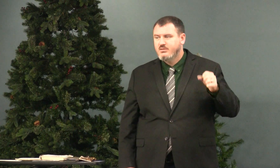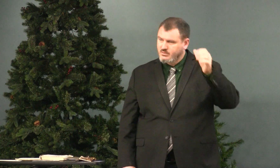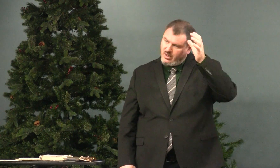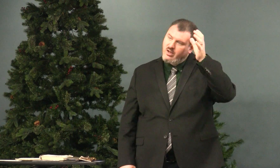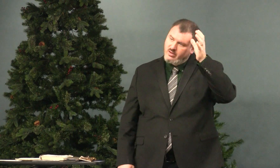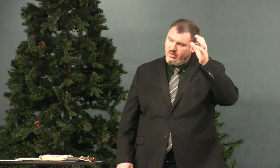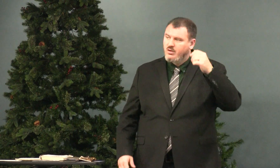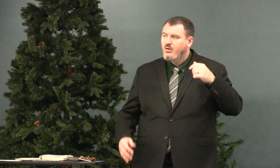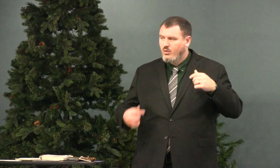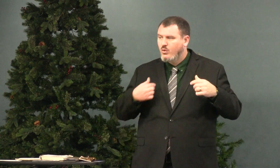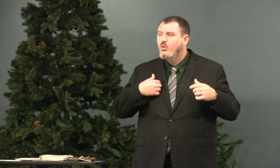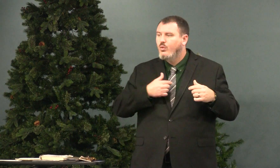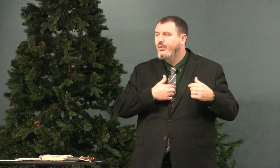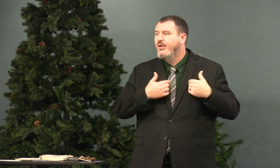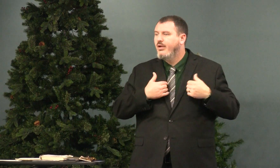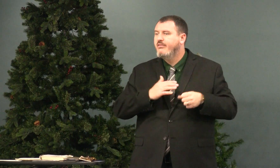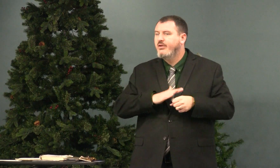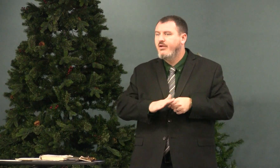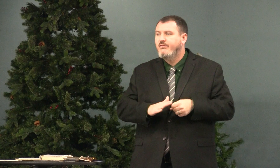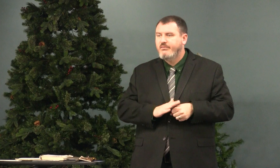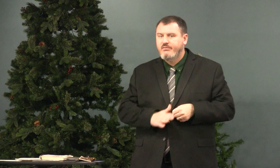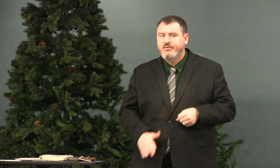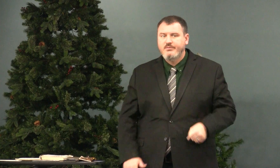Yes, daddy. We have enough.